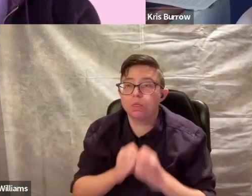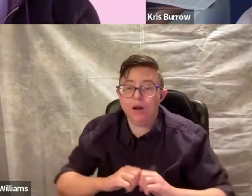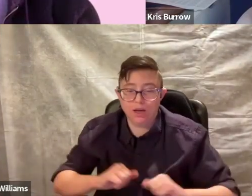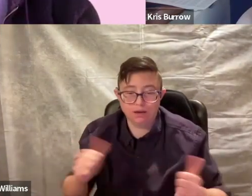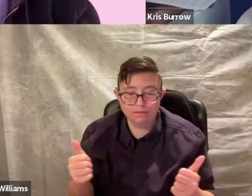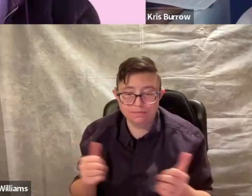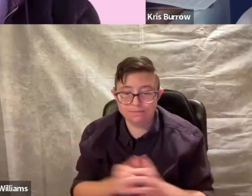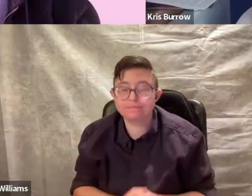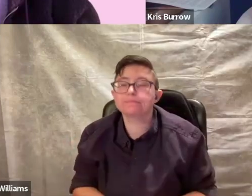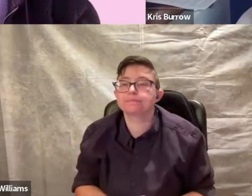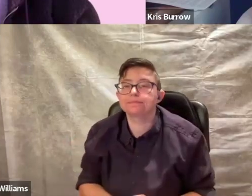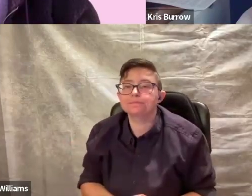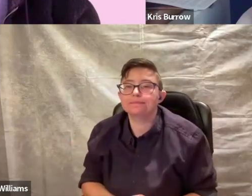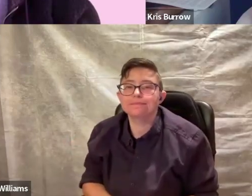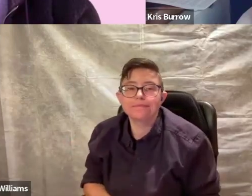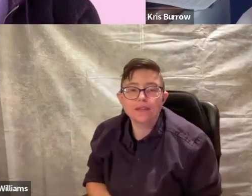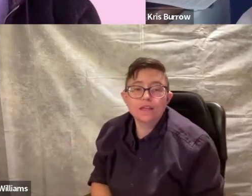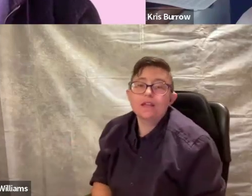worthwhile.